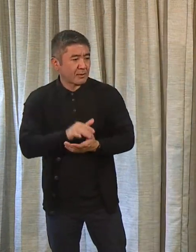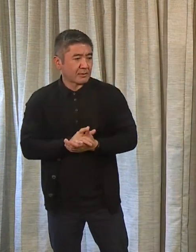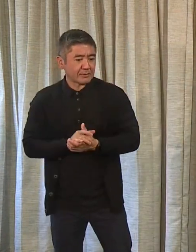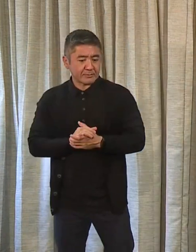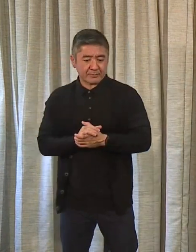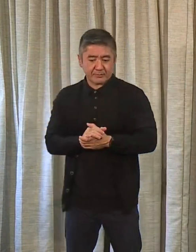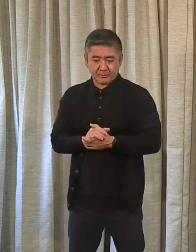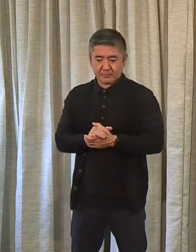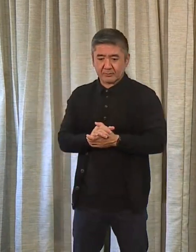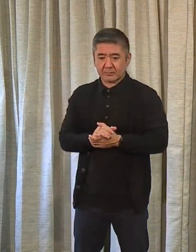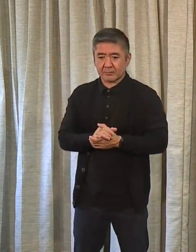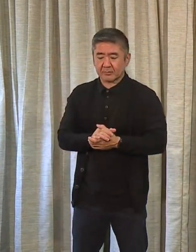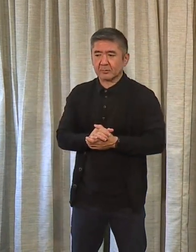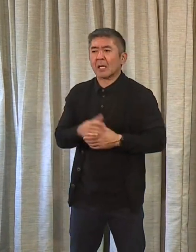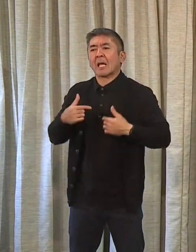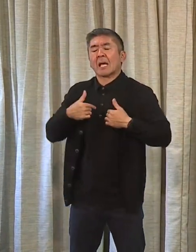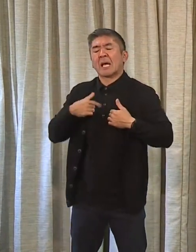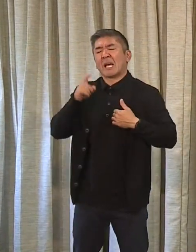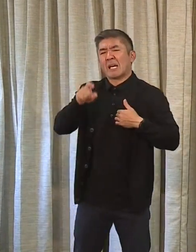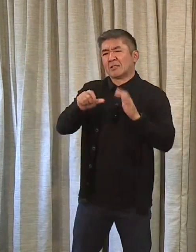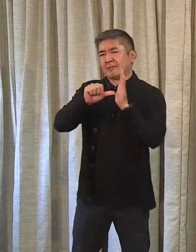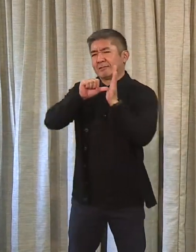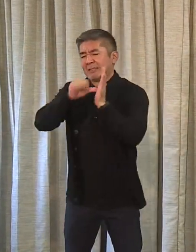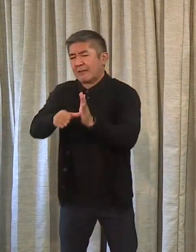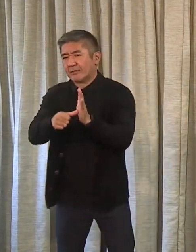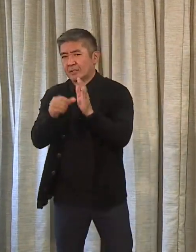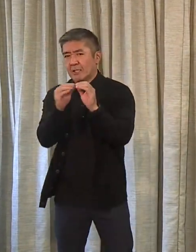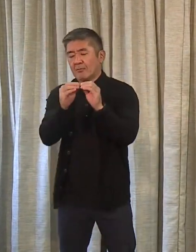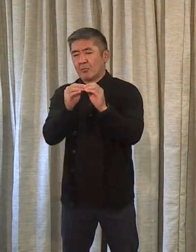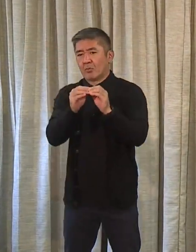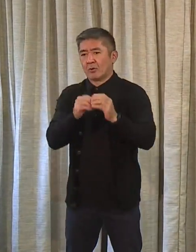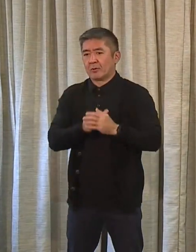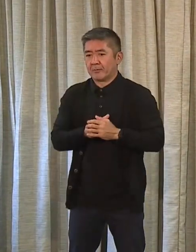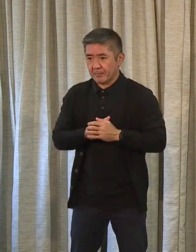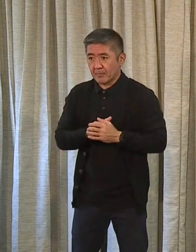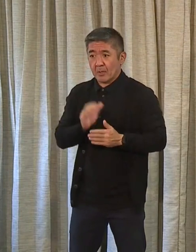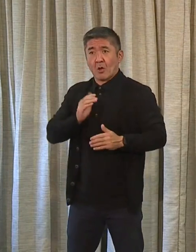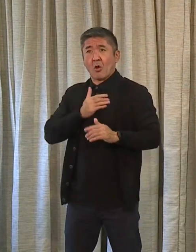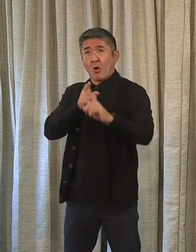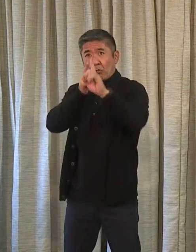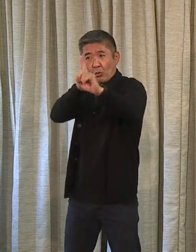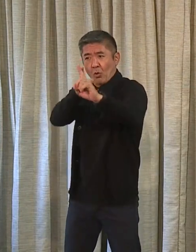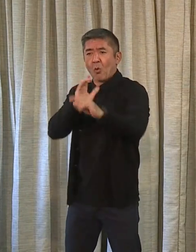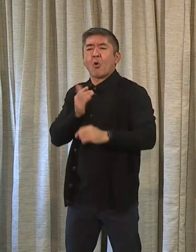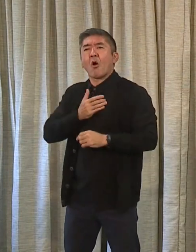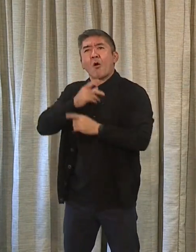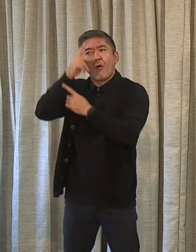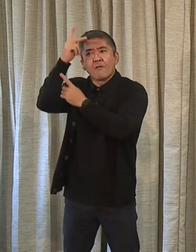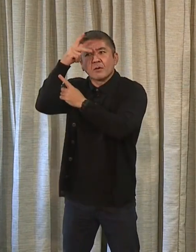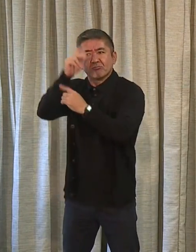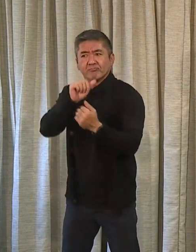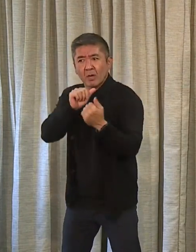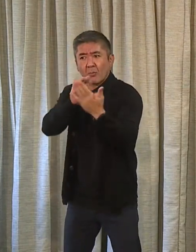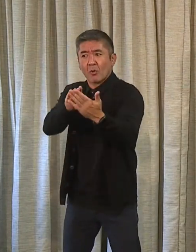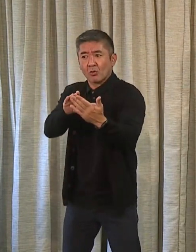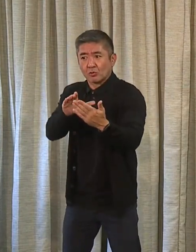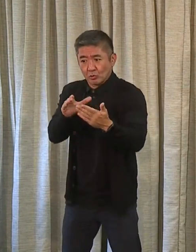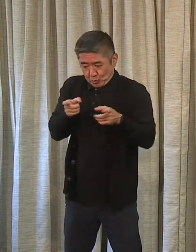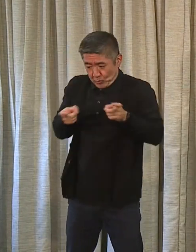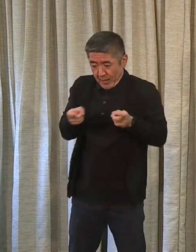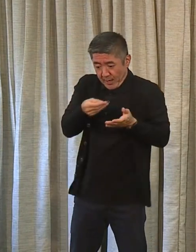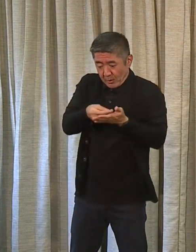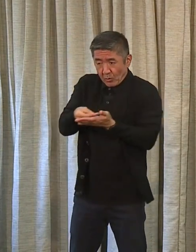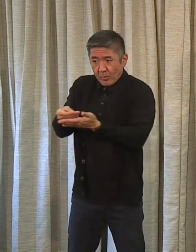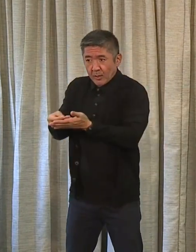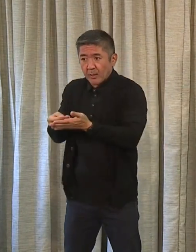You know, I probably should have made a stronger point of that because I think, you know, in our objectives, our philosophy, if you will, our in dealing with the monies was also